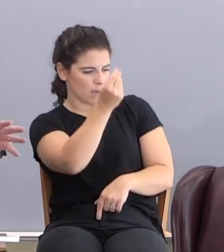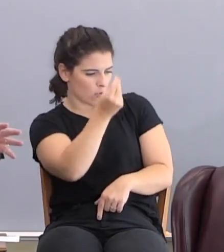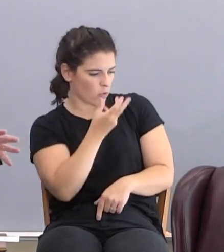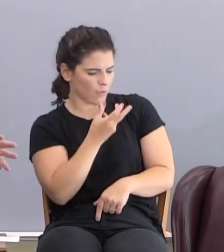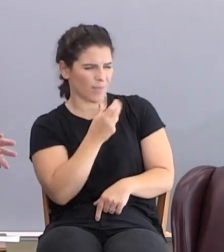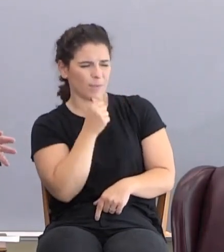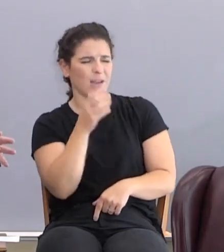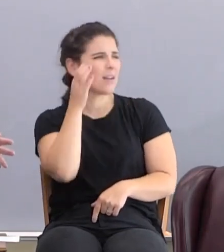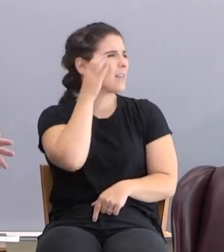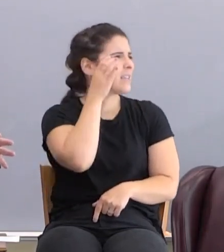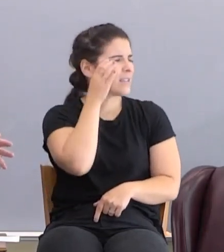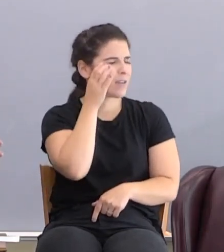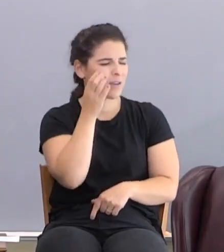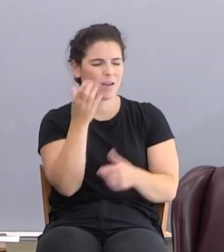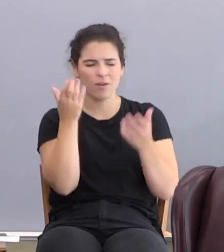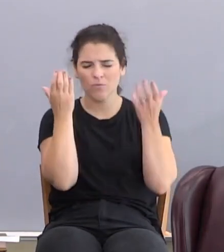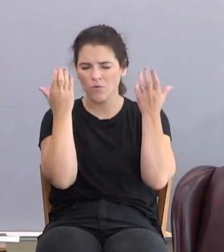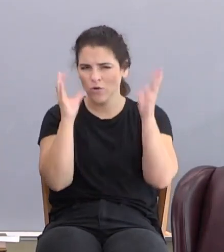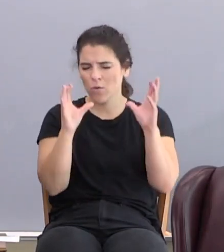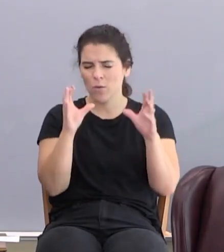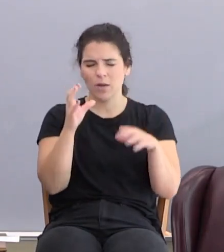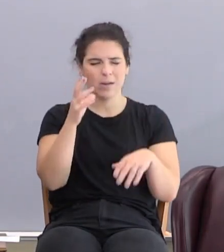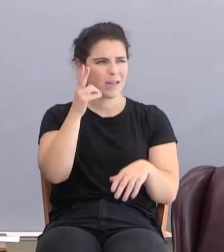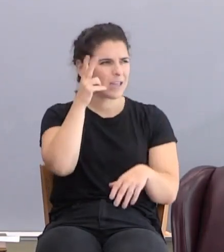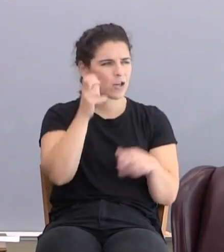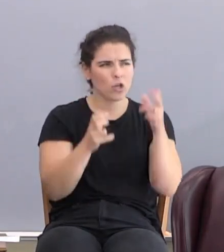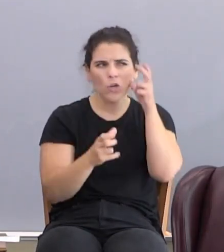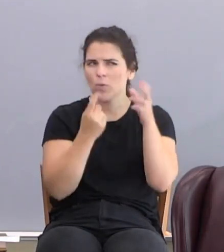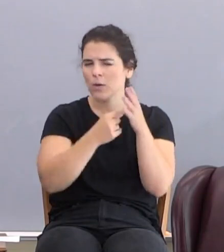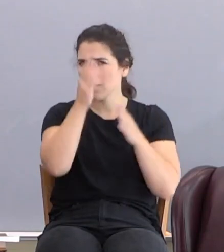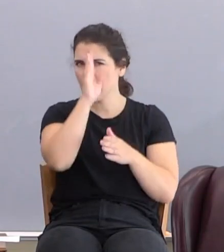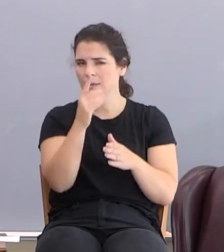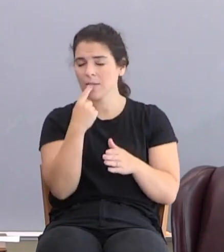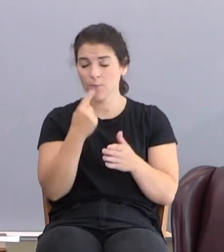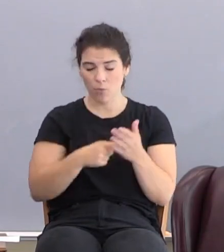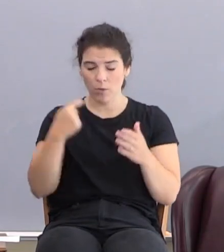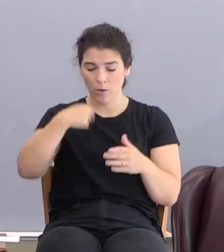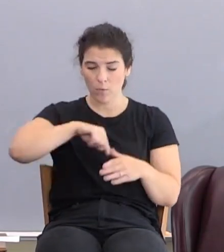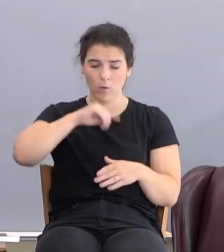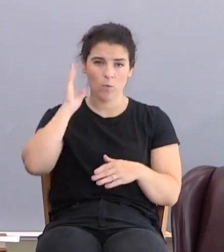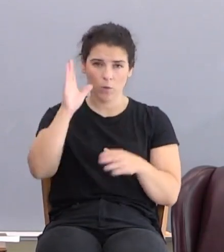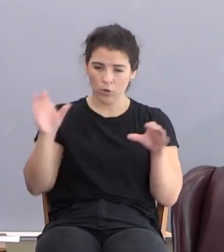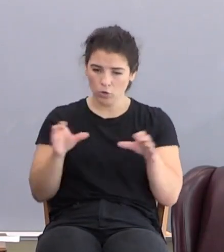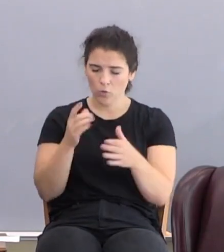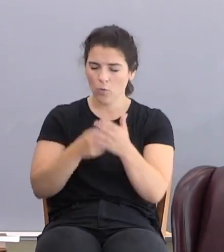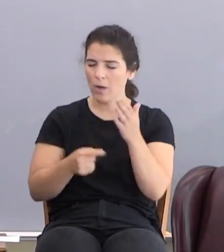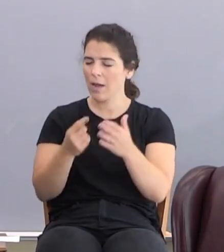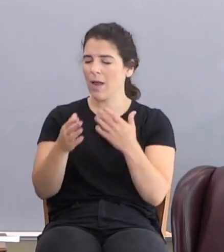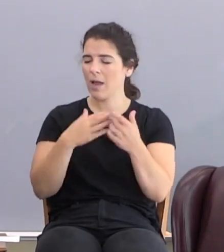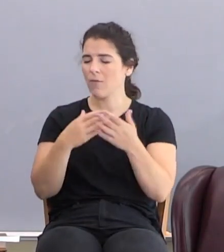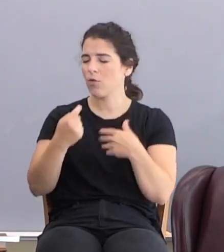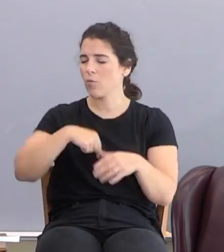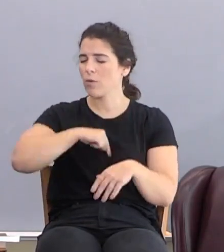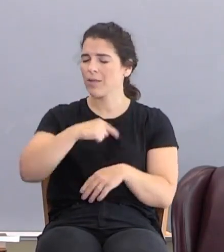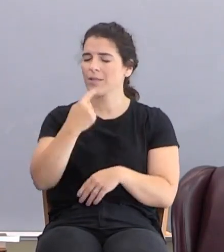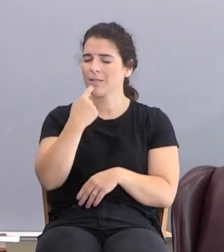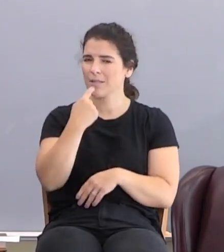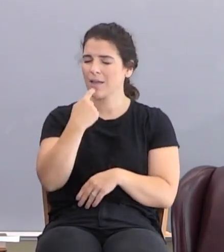God said. But we will certainly do whatsoever thing goeth forth out of our own mouth,